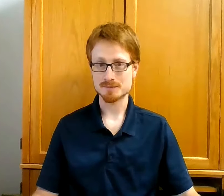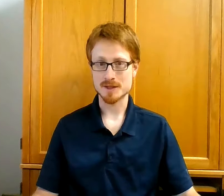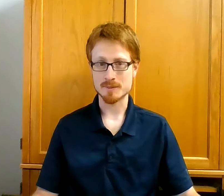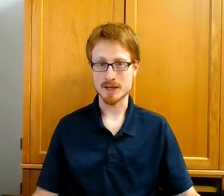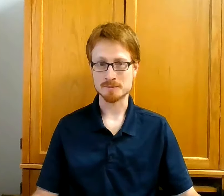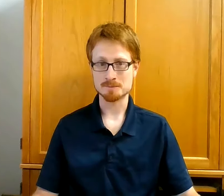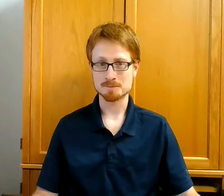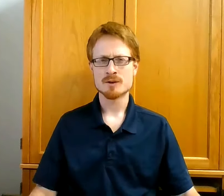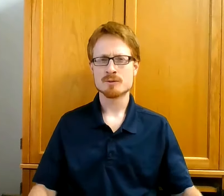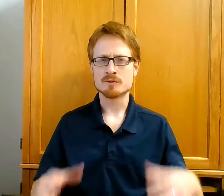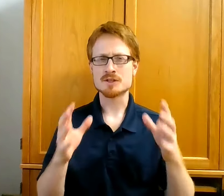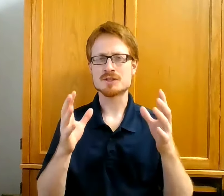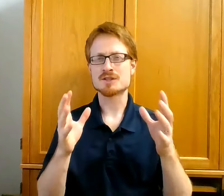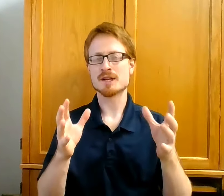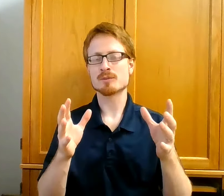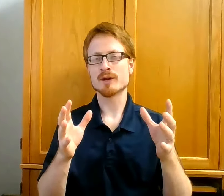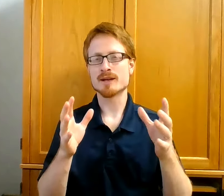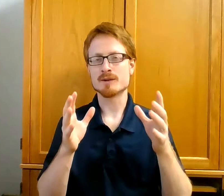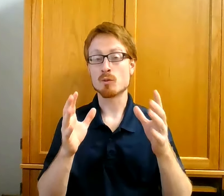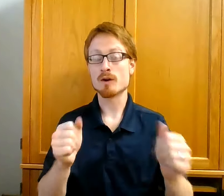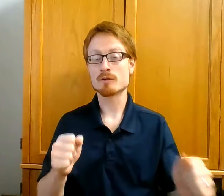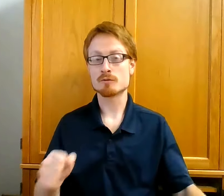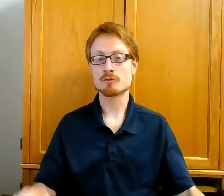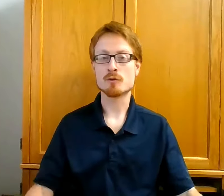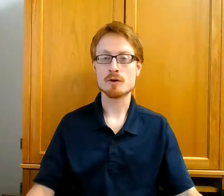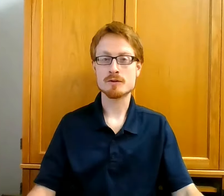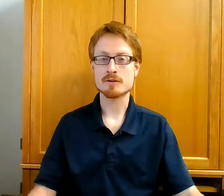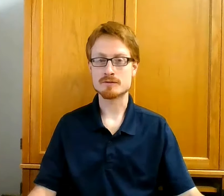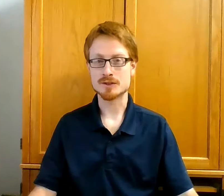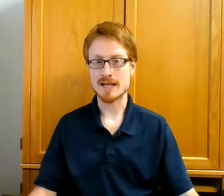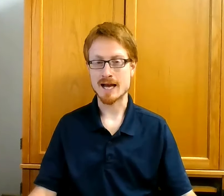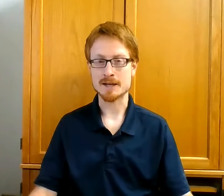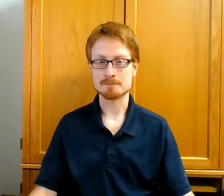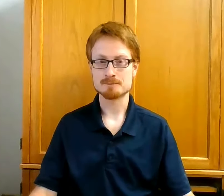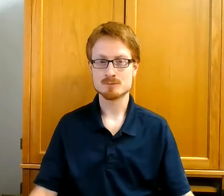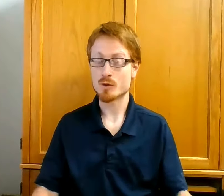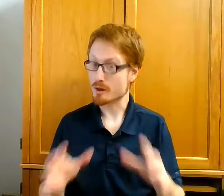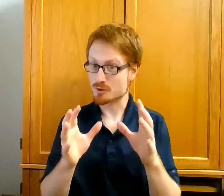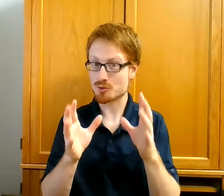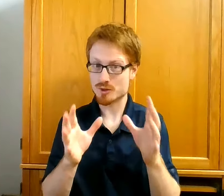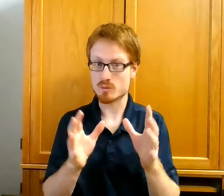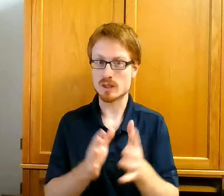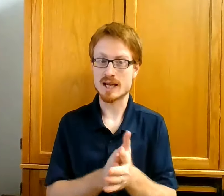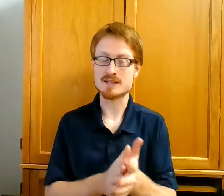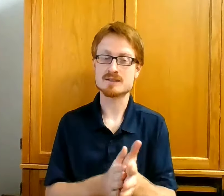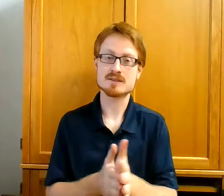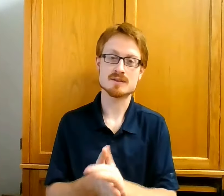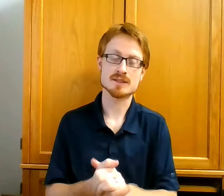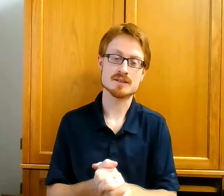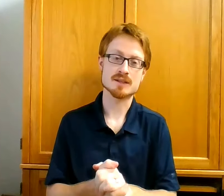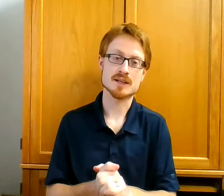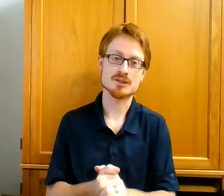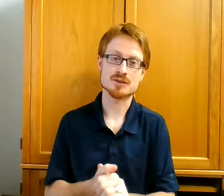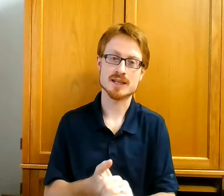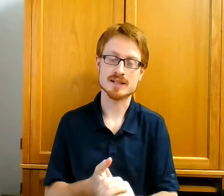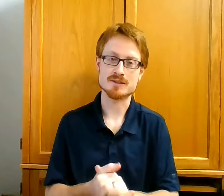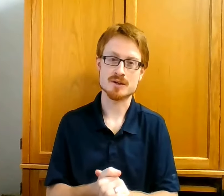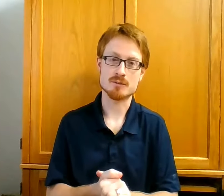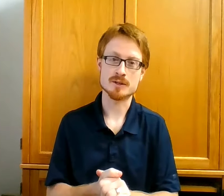Amen. We've just celebrated a wonderful 4th of July. We are truly blessed to live in a country like this, aren't we?